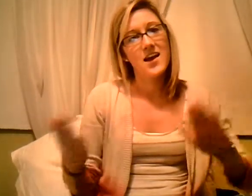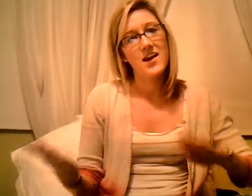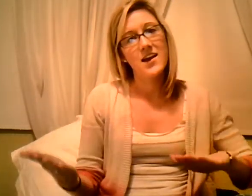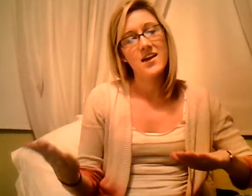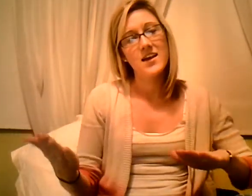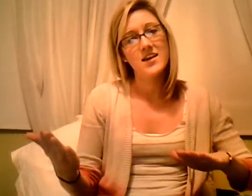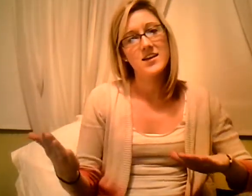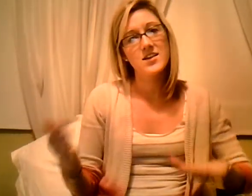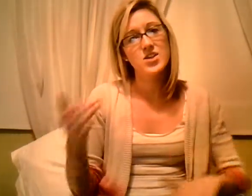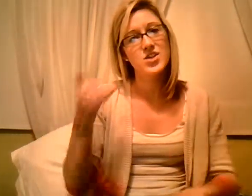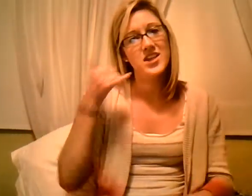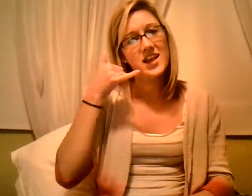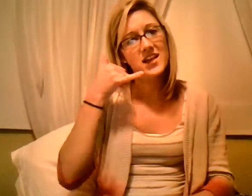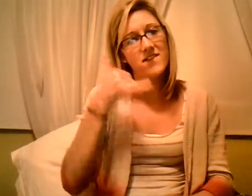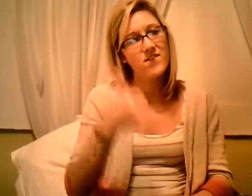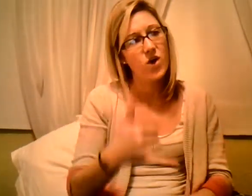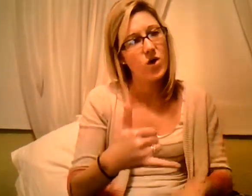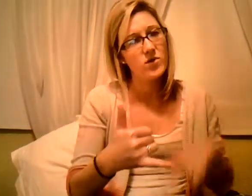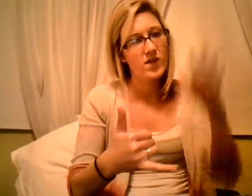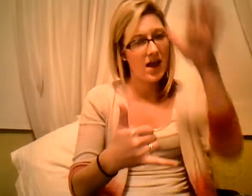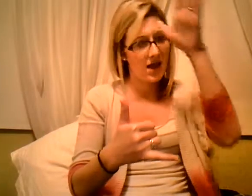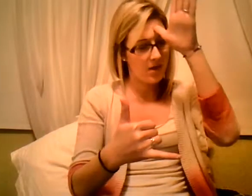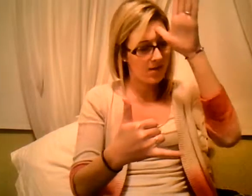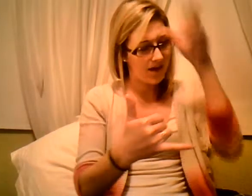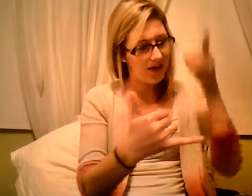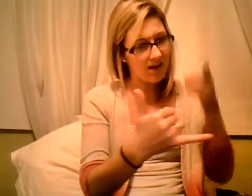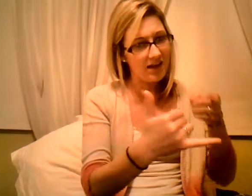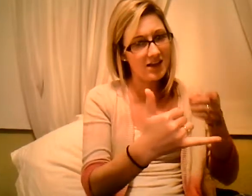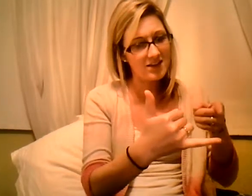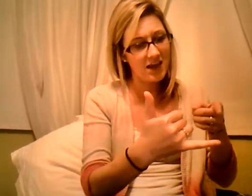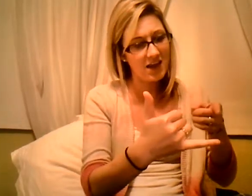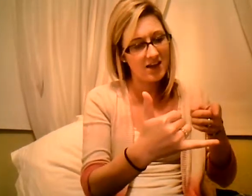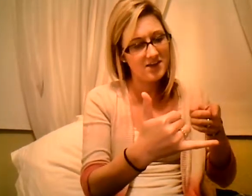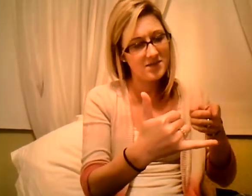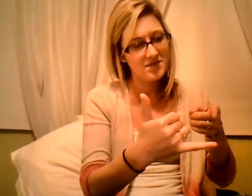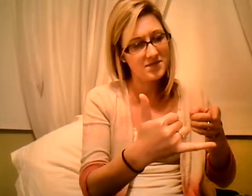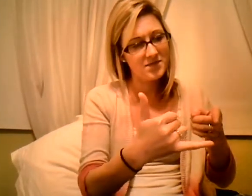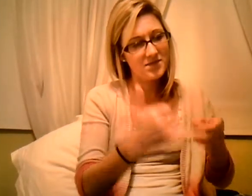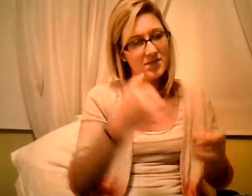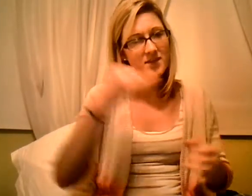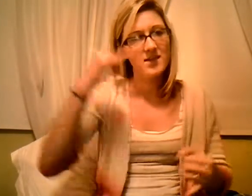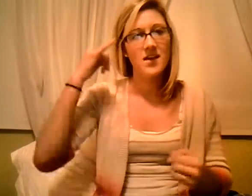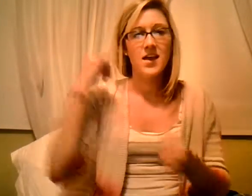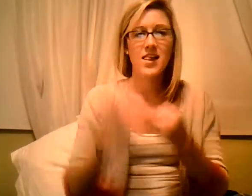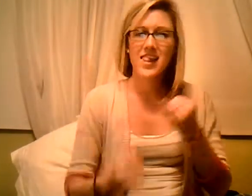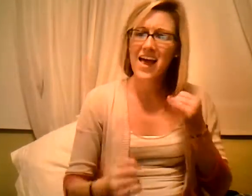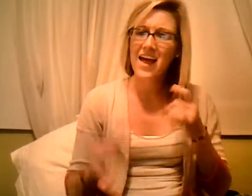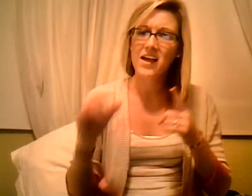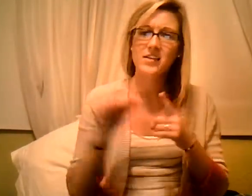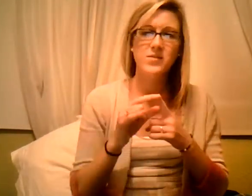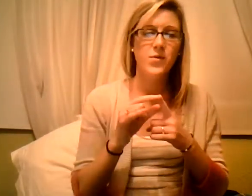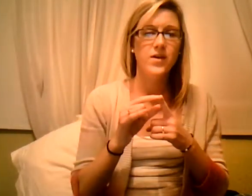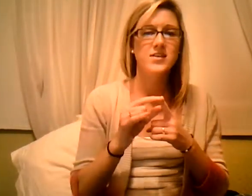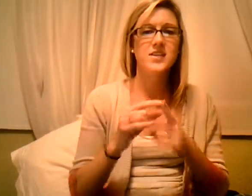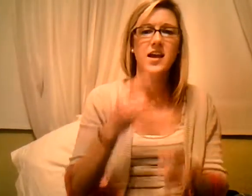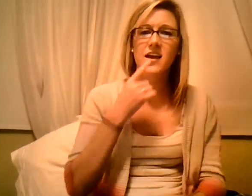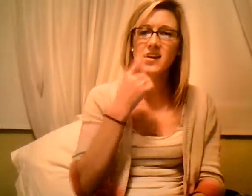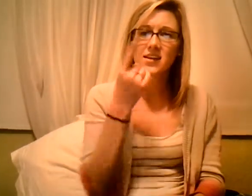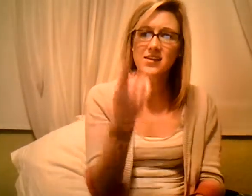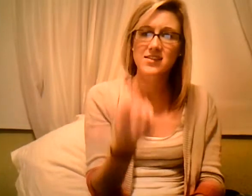She let the phone down by his head. The last words that he